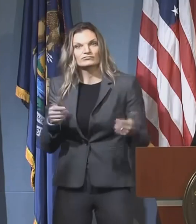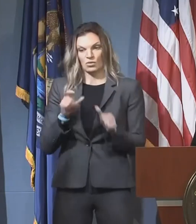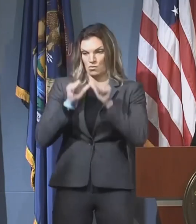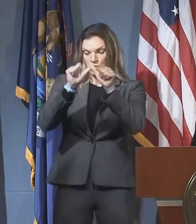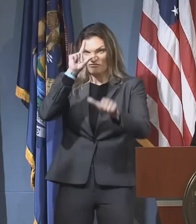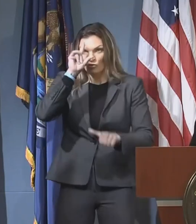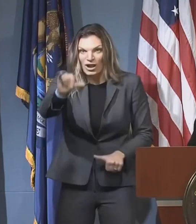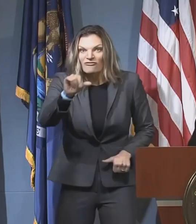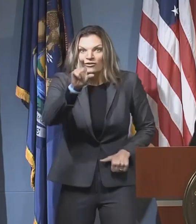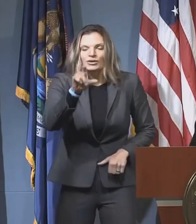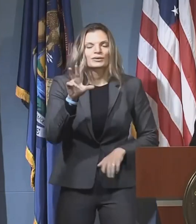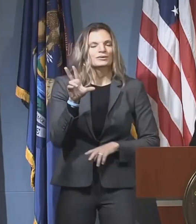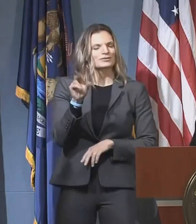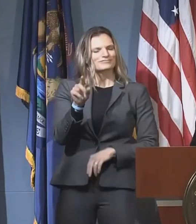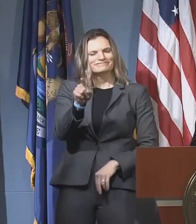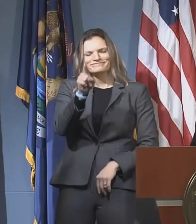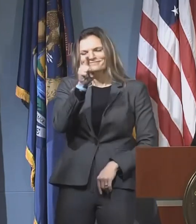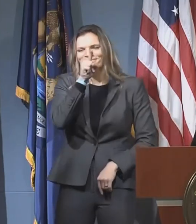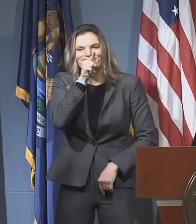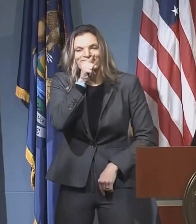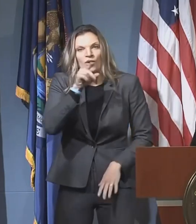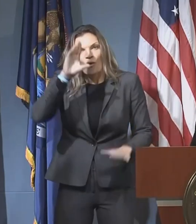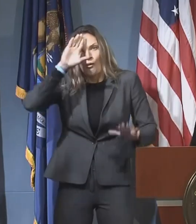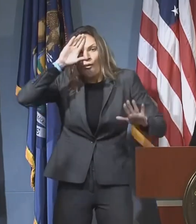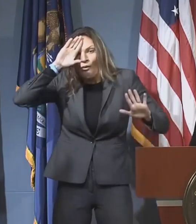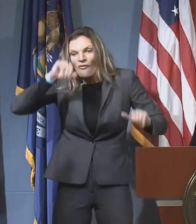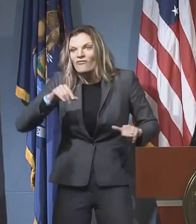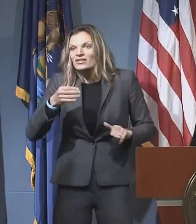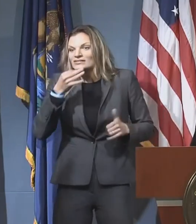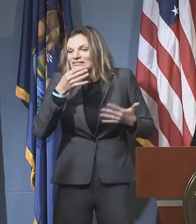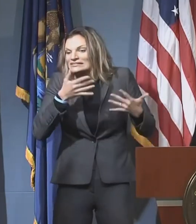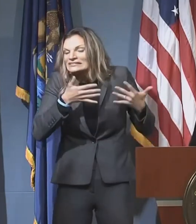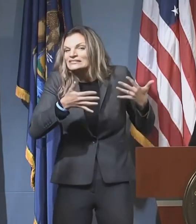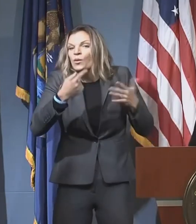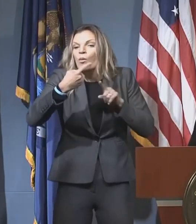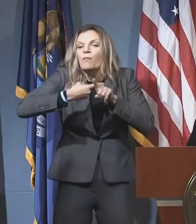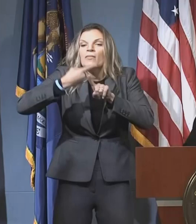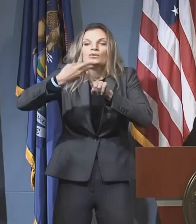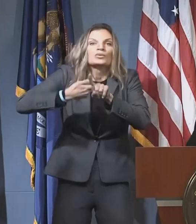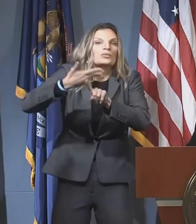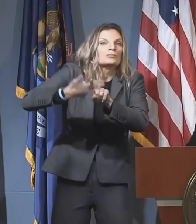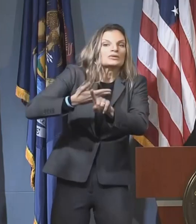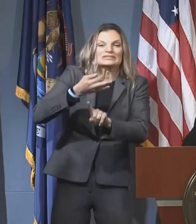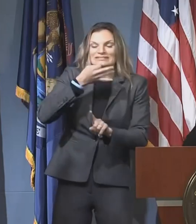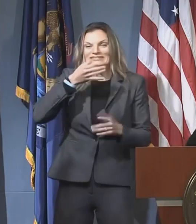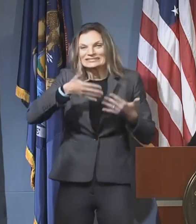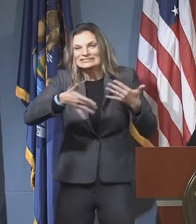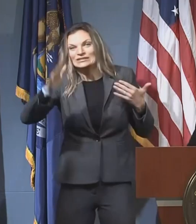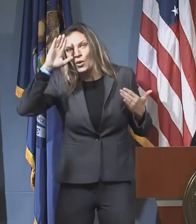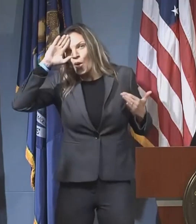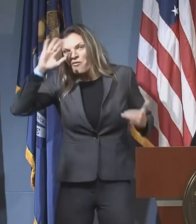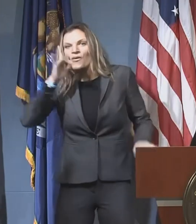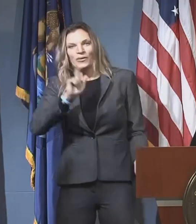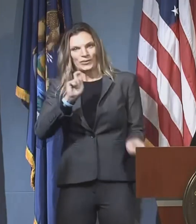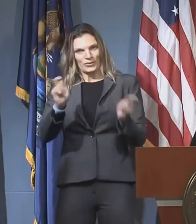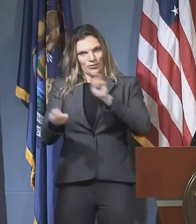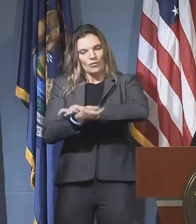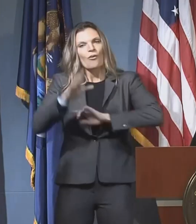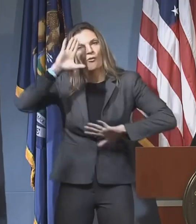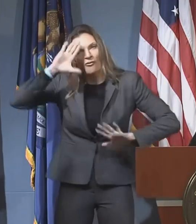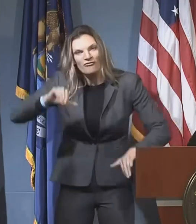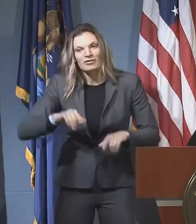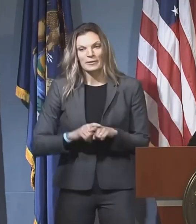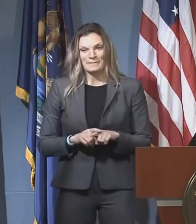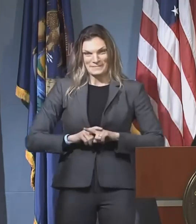forever. I'm hopeful it's a matter of months. I believe that to be the case. But every one of us has to do our